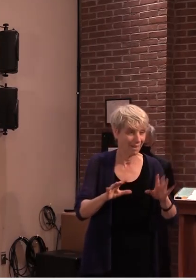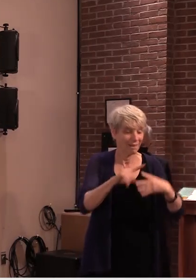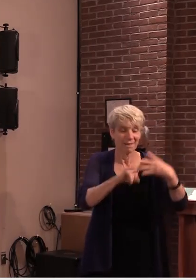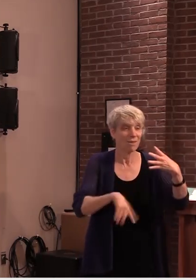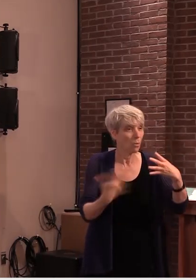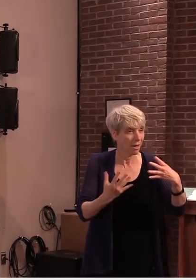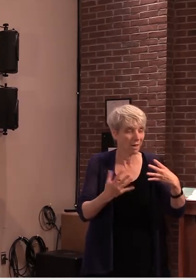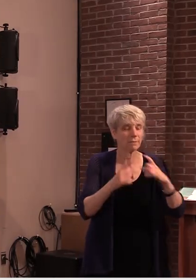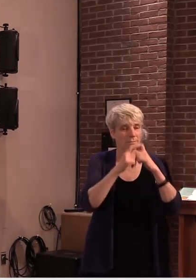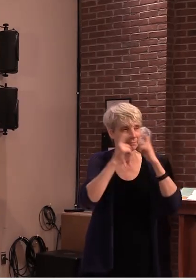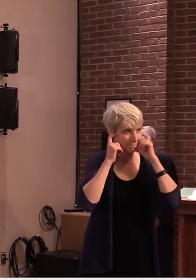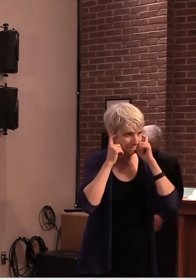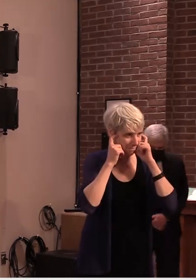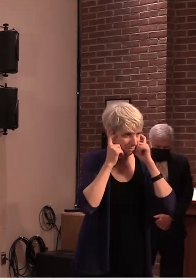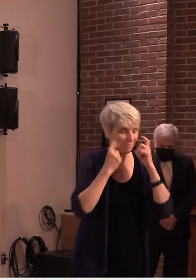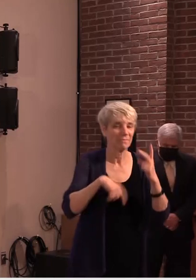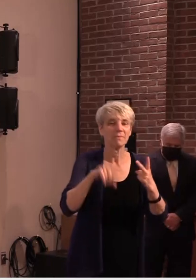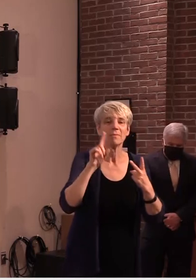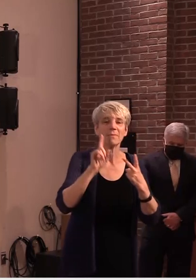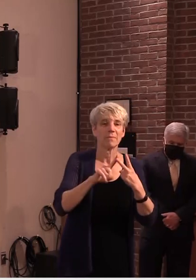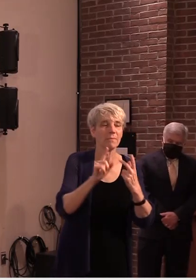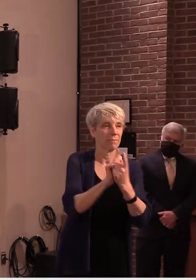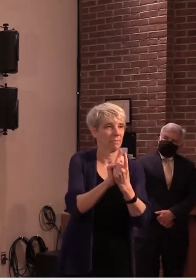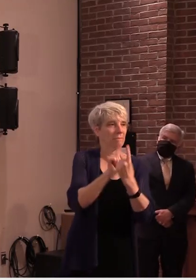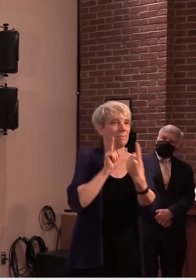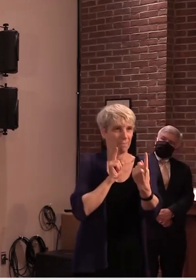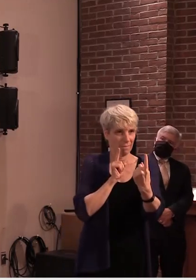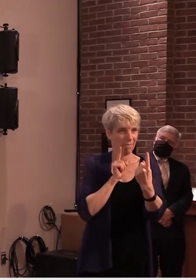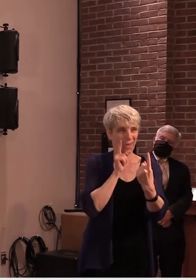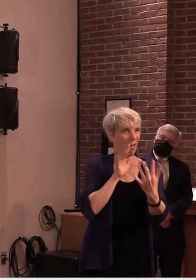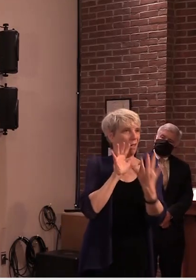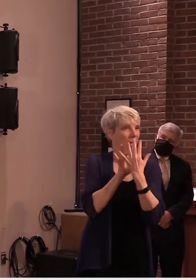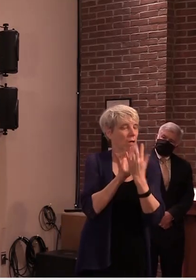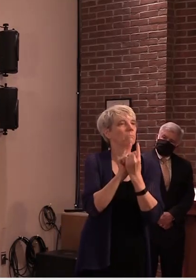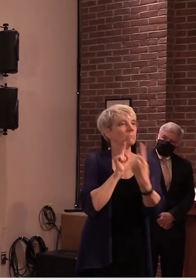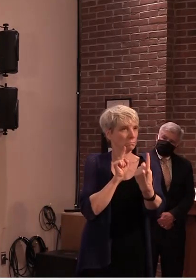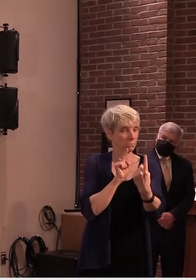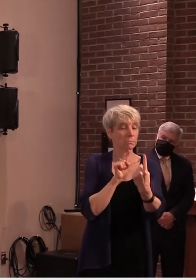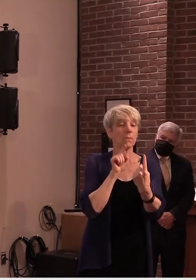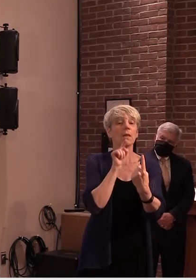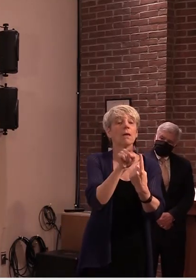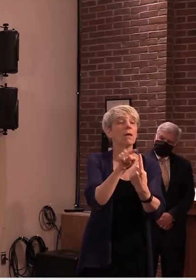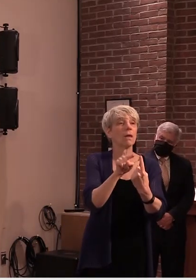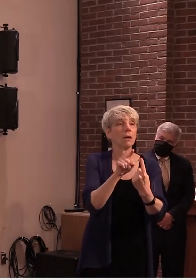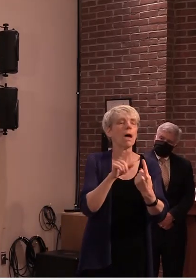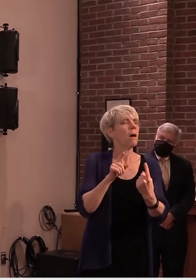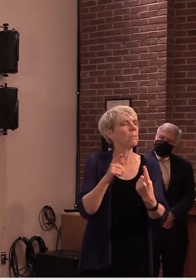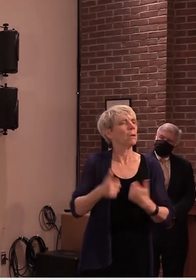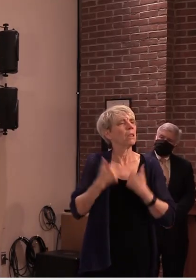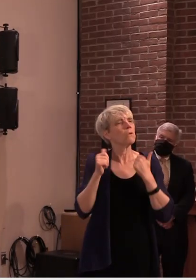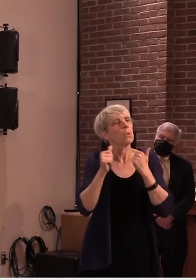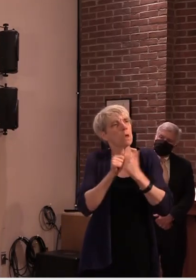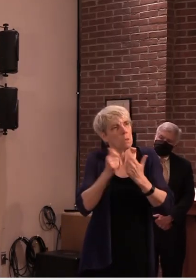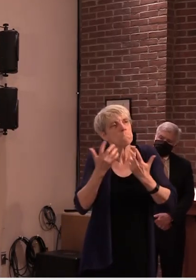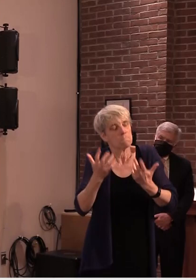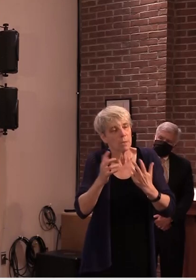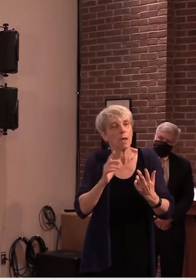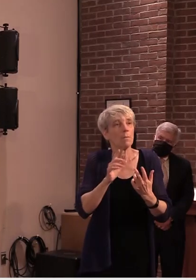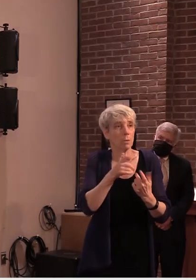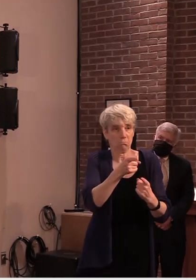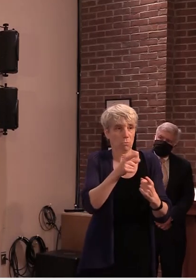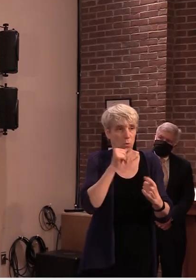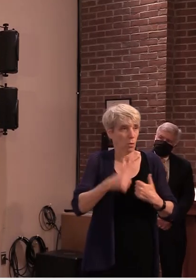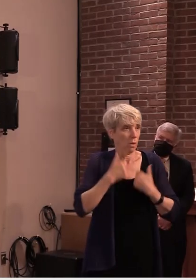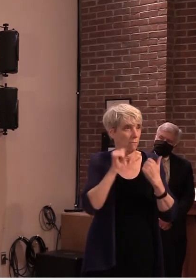go out in public stay six feet away from people especially anyone you don't live with to avoid sharing